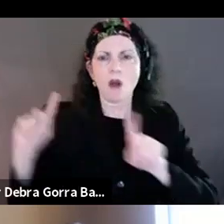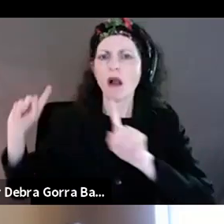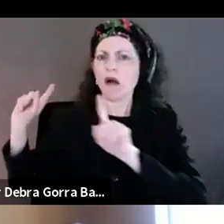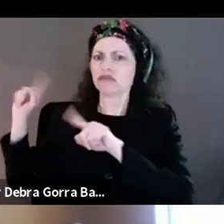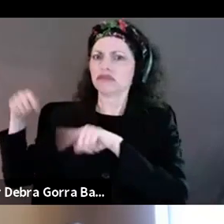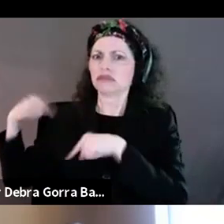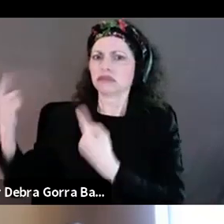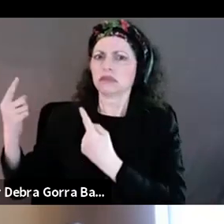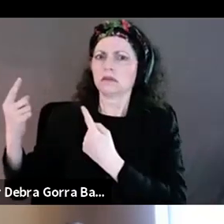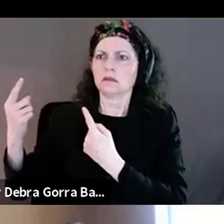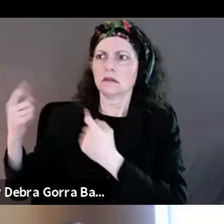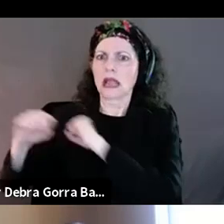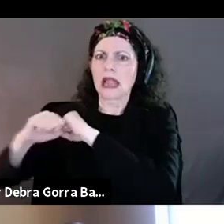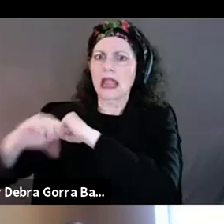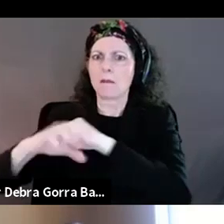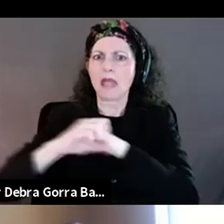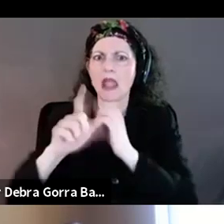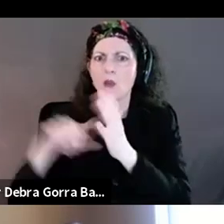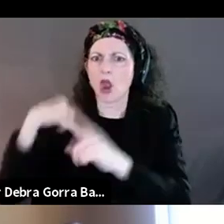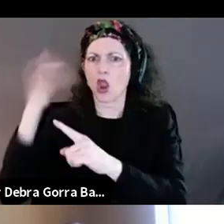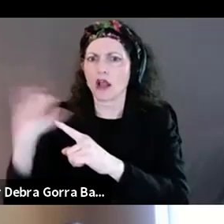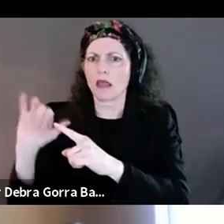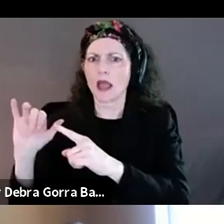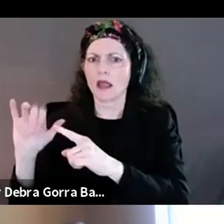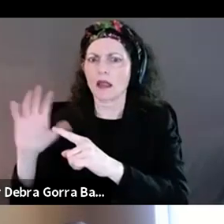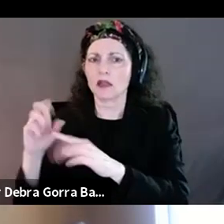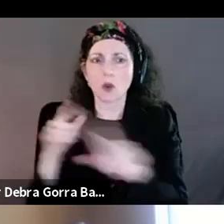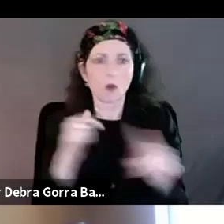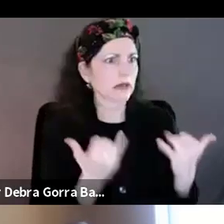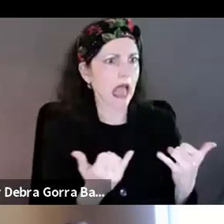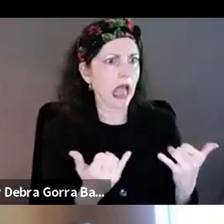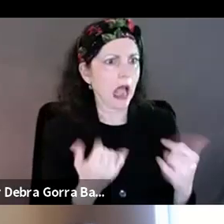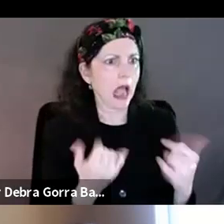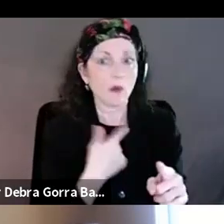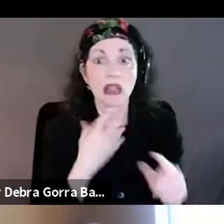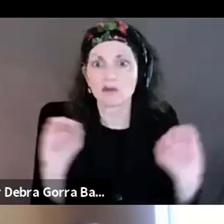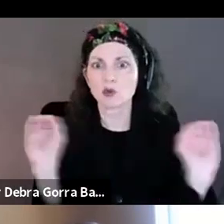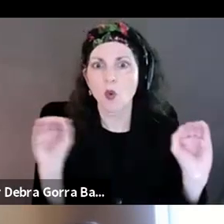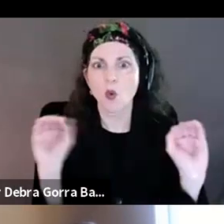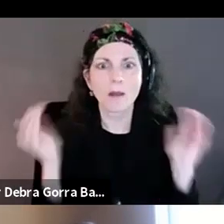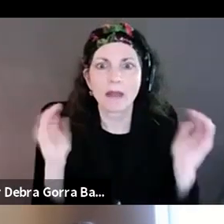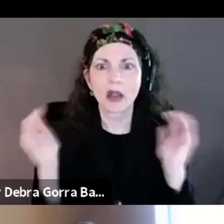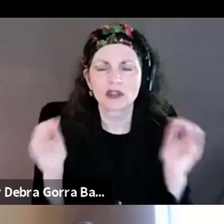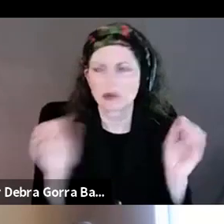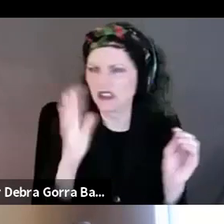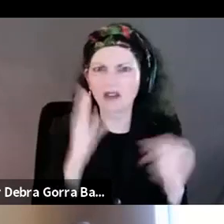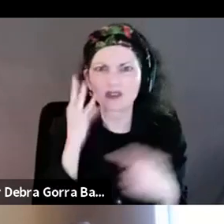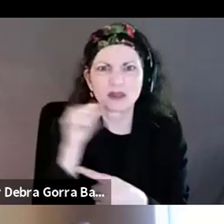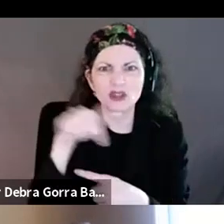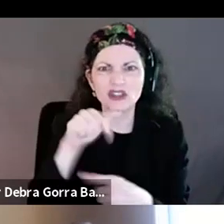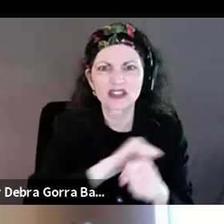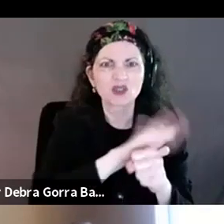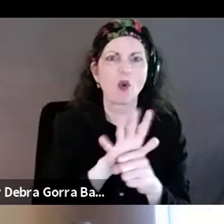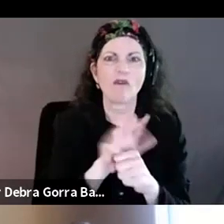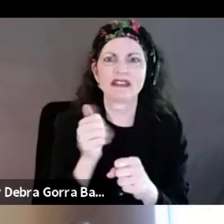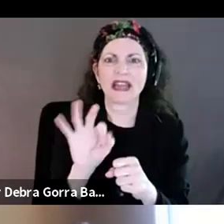like? And we had not been impact producers before. So we didn't have anything to compare it to, to be like, oh, this is what normally happens. And what are we